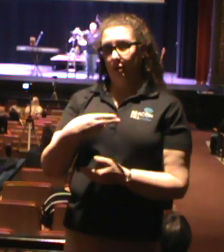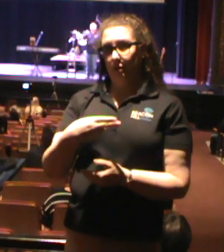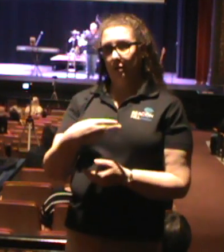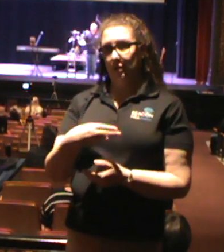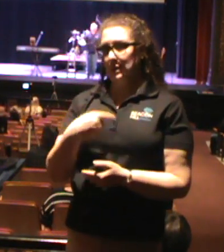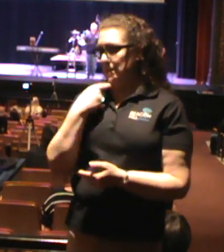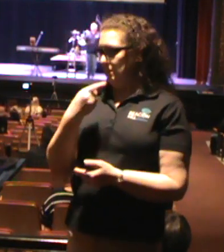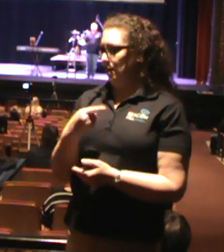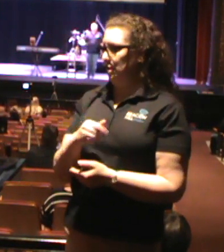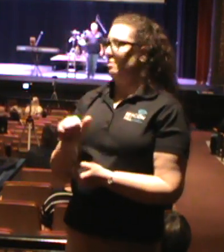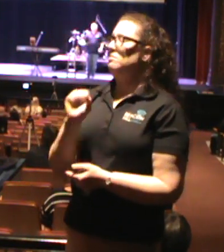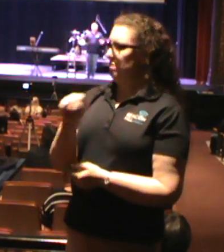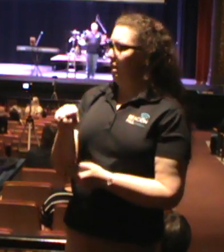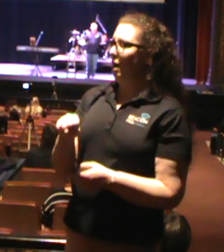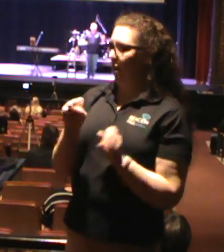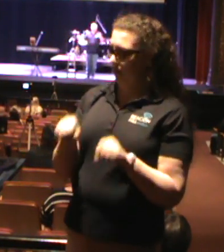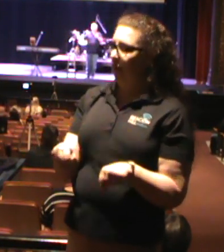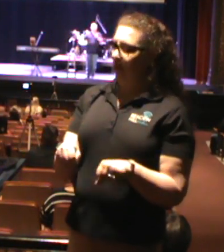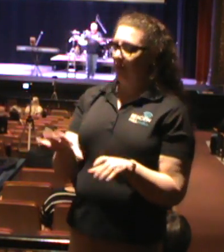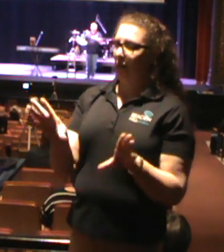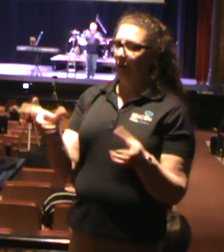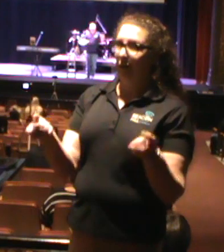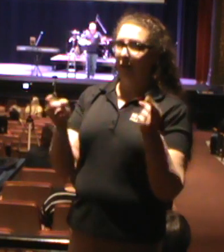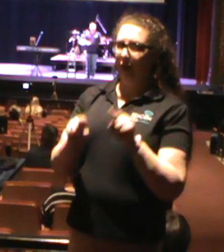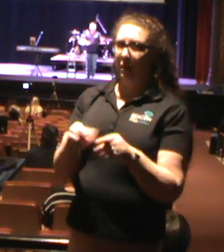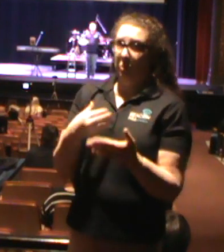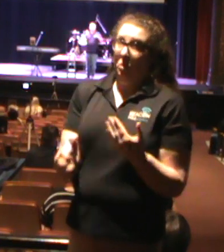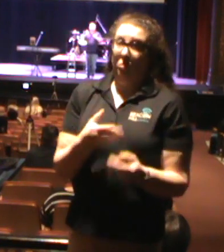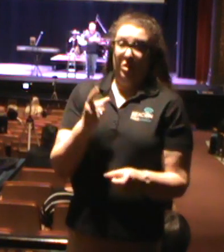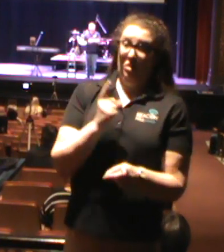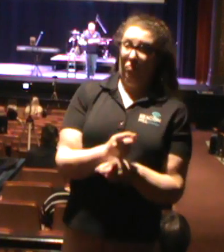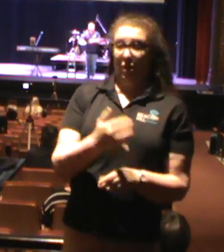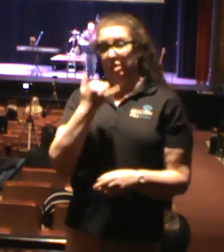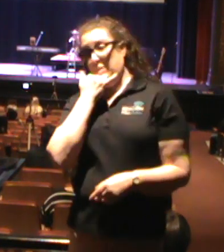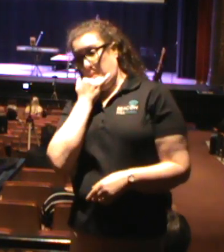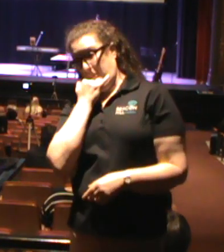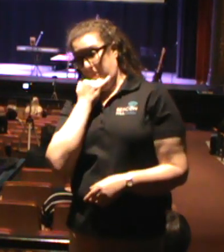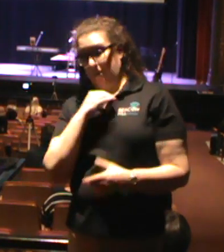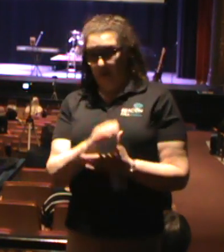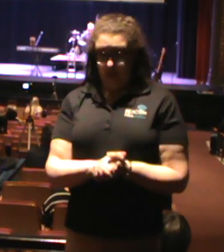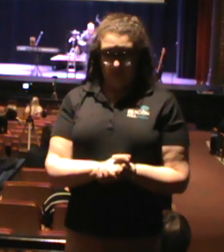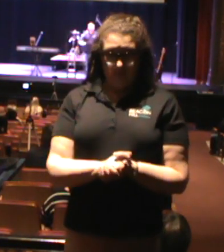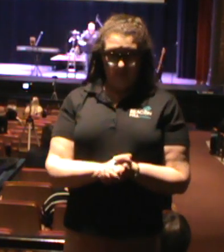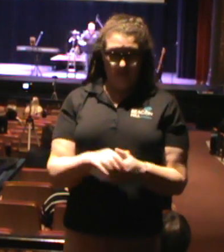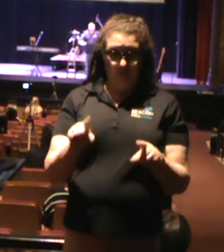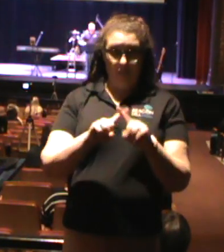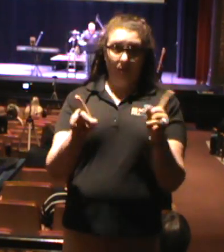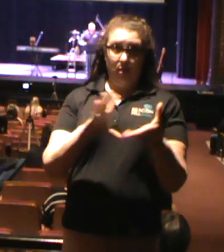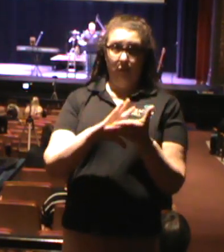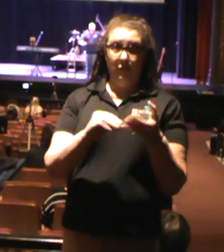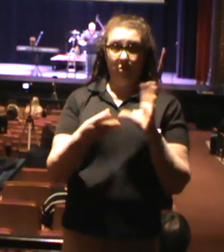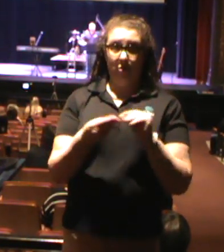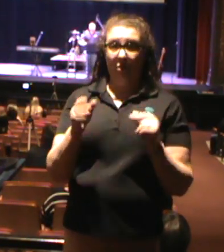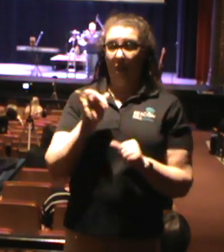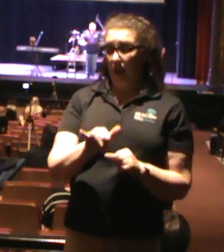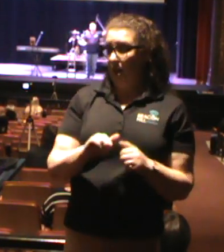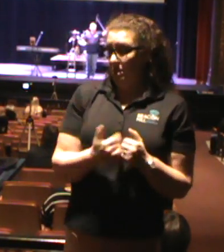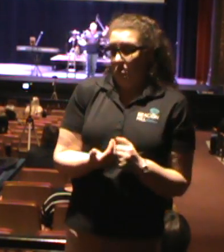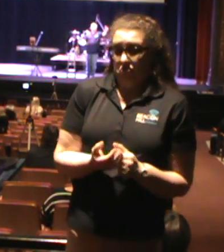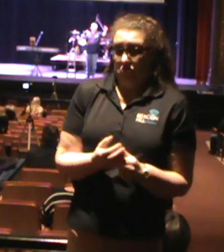Church approving of it. Whether or not that is right or wrong, that's a different story. That's just how conservative it was.